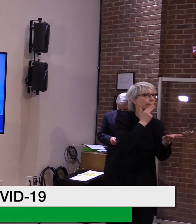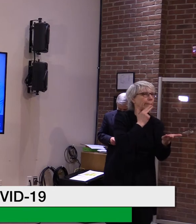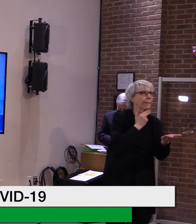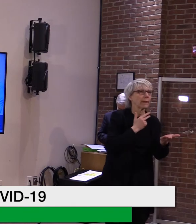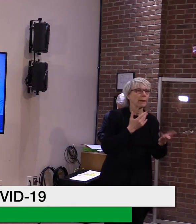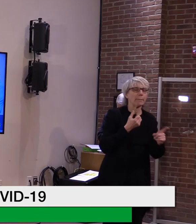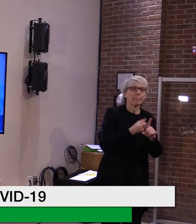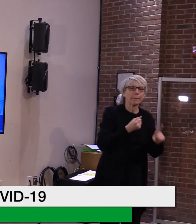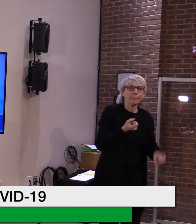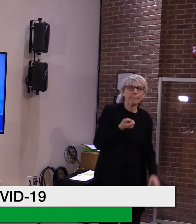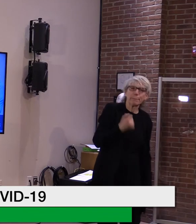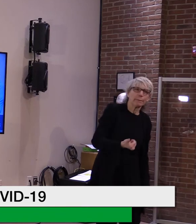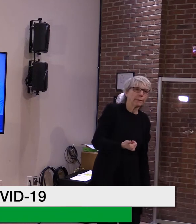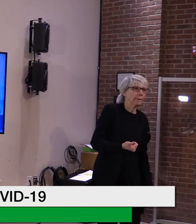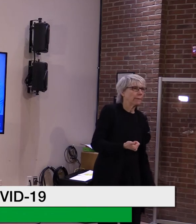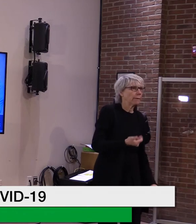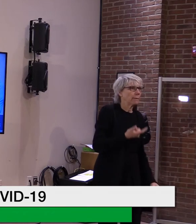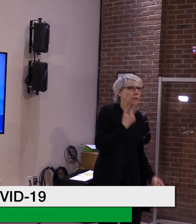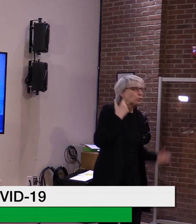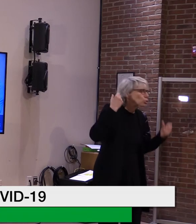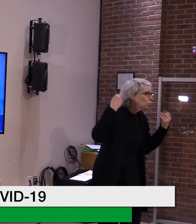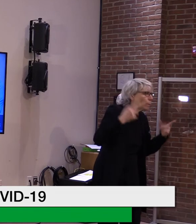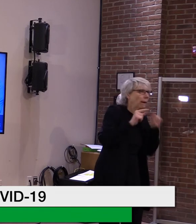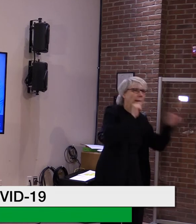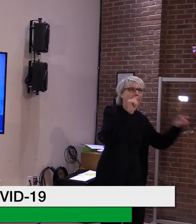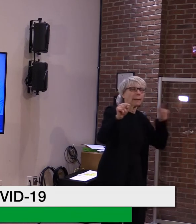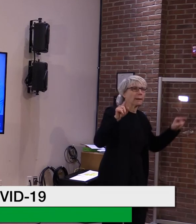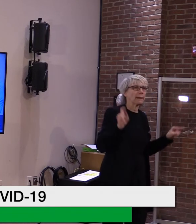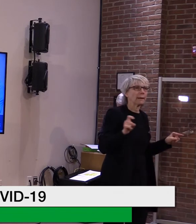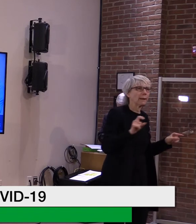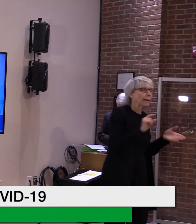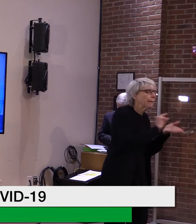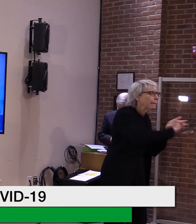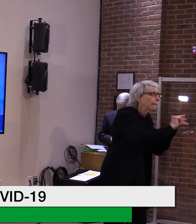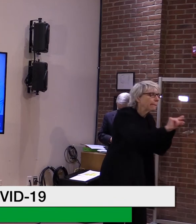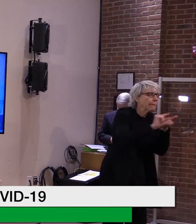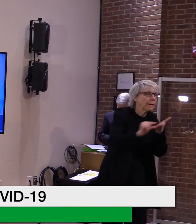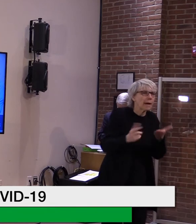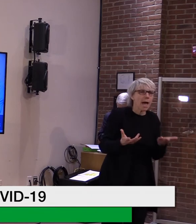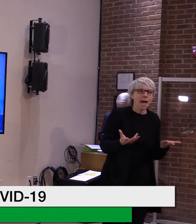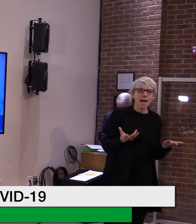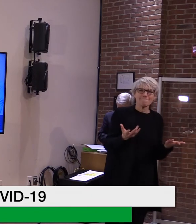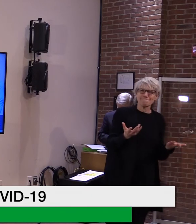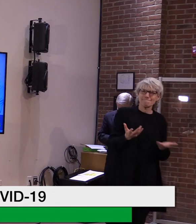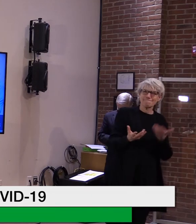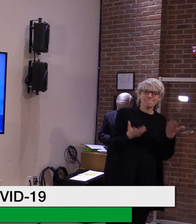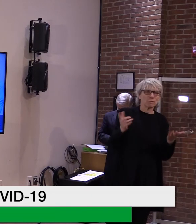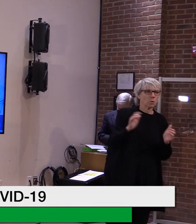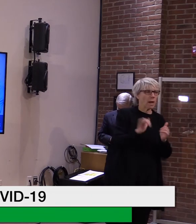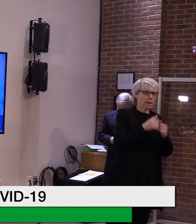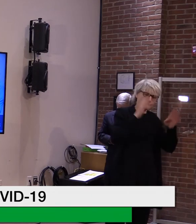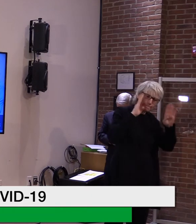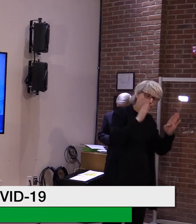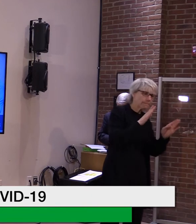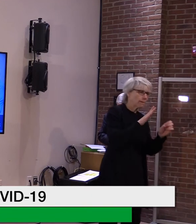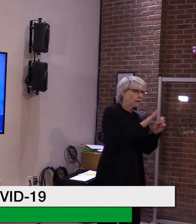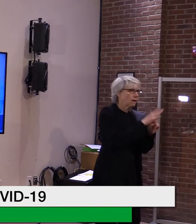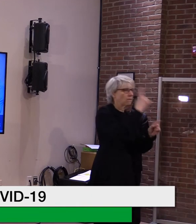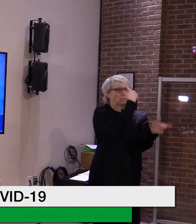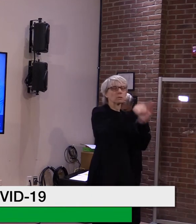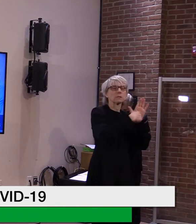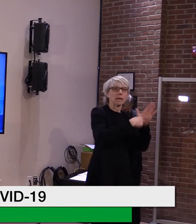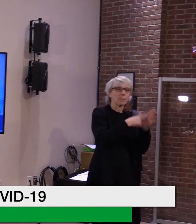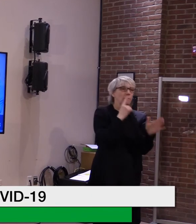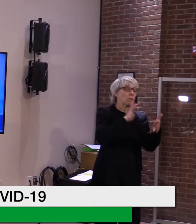enough to make a substantial impact on wastewater or broadband. How do you keep that from happening or,